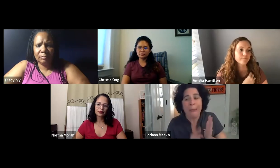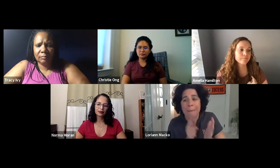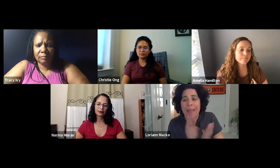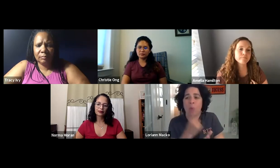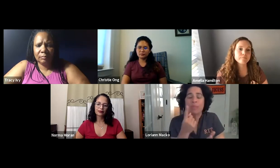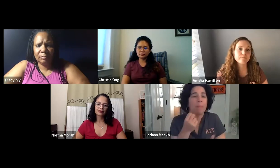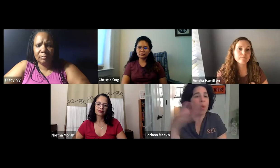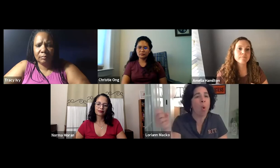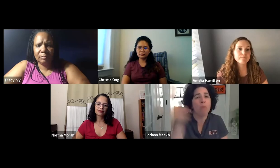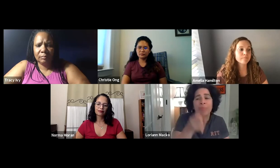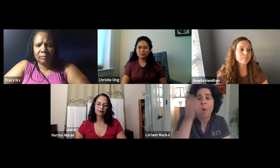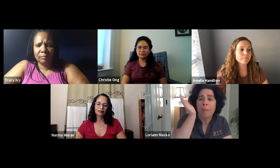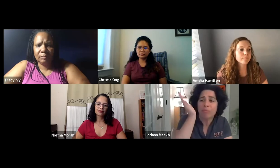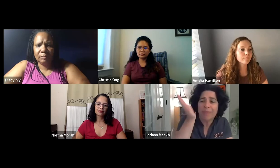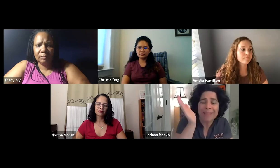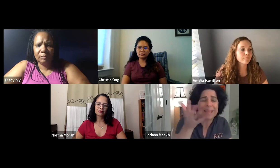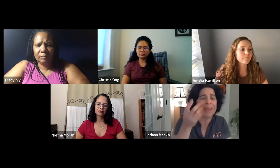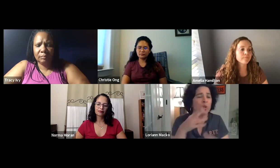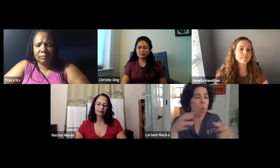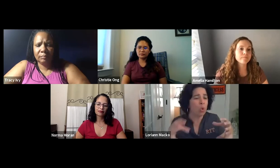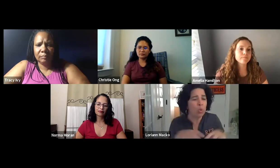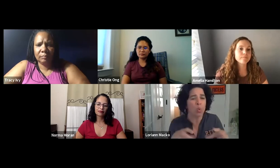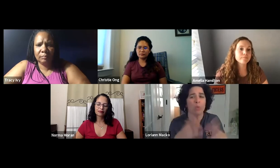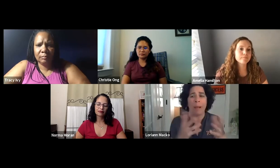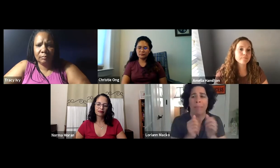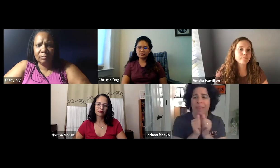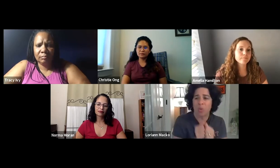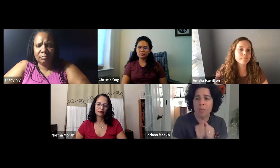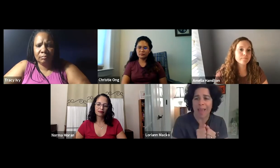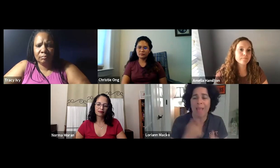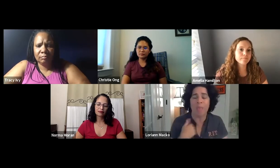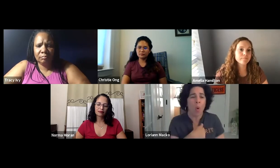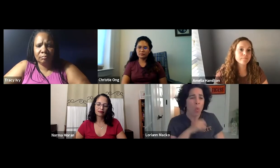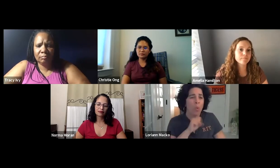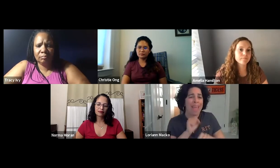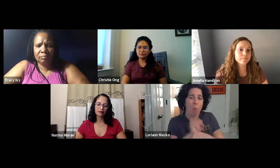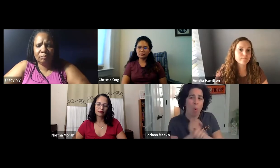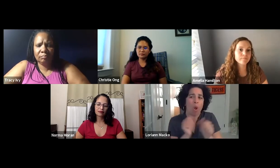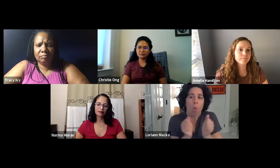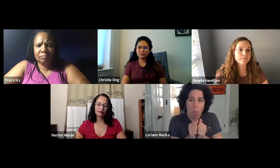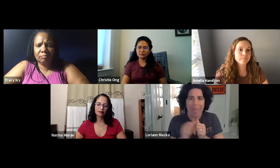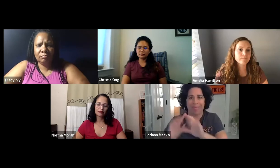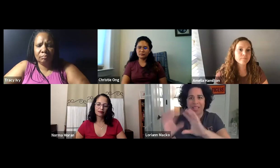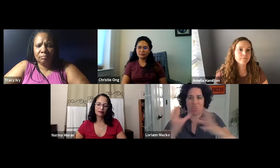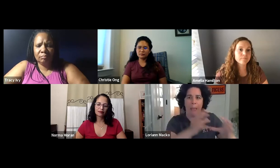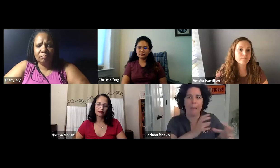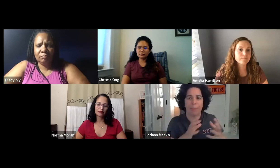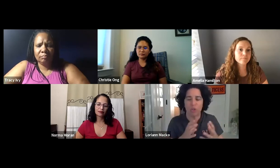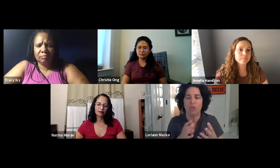we can help to provide food and drinks or provide a speaker of some sort. But we could work together with individual